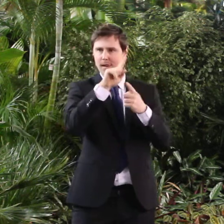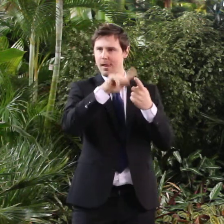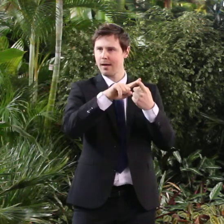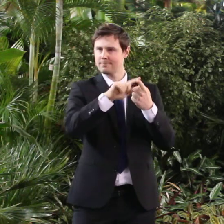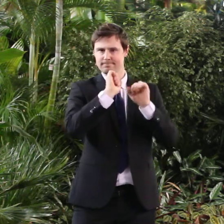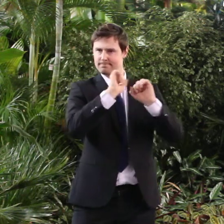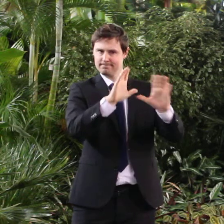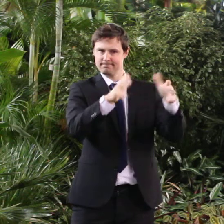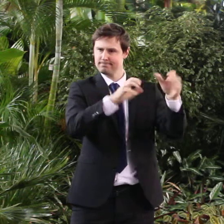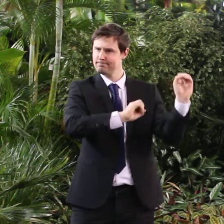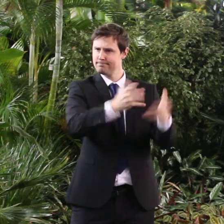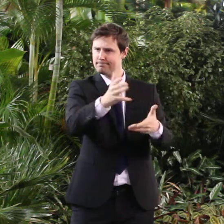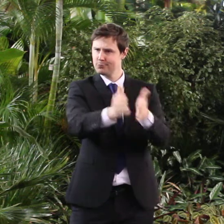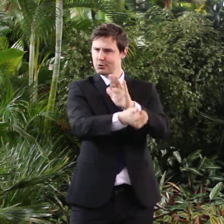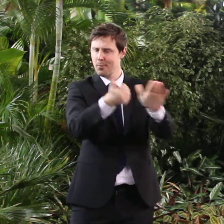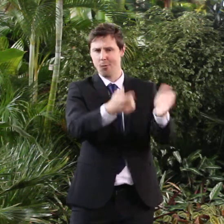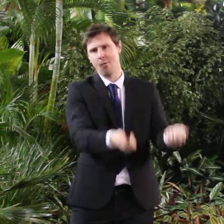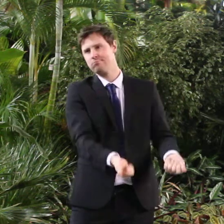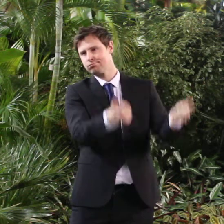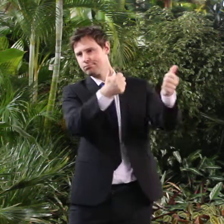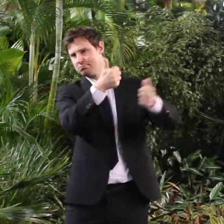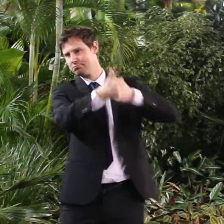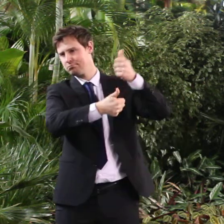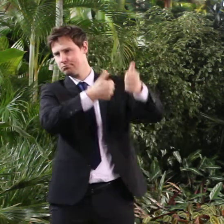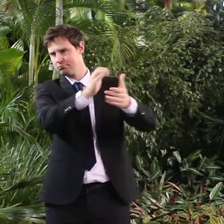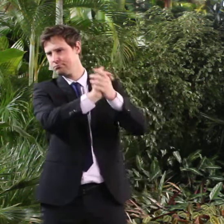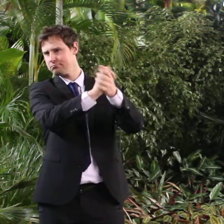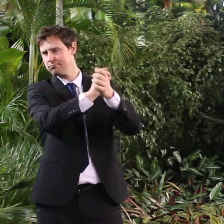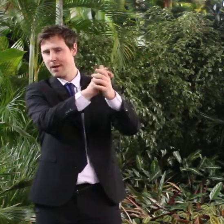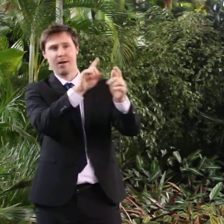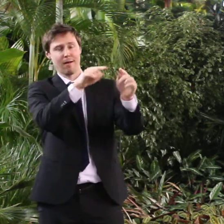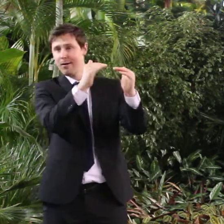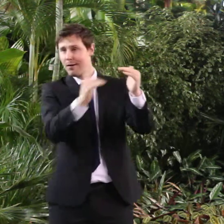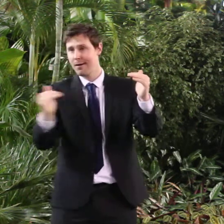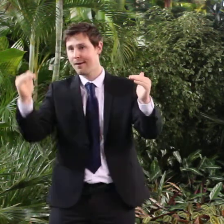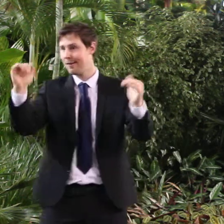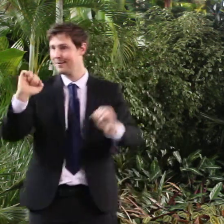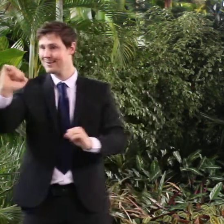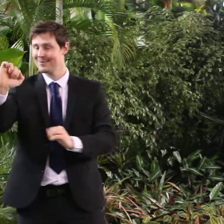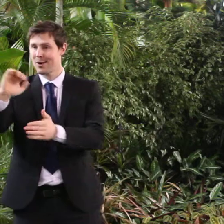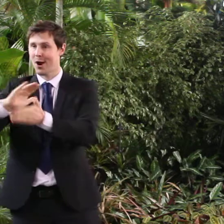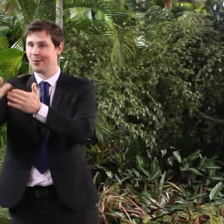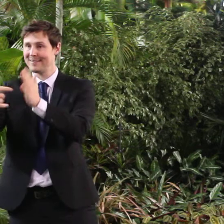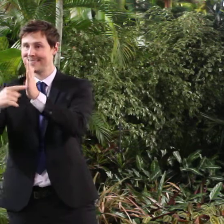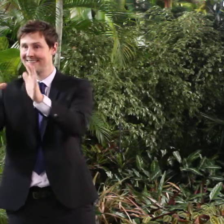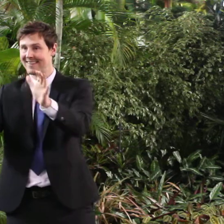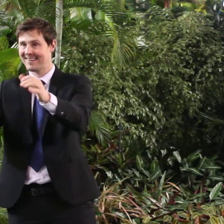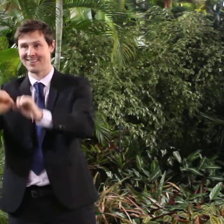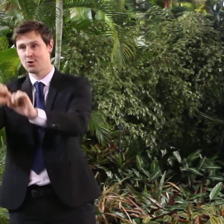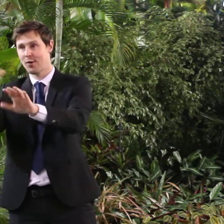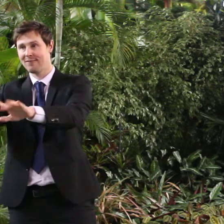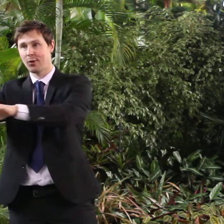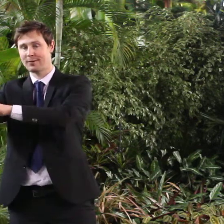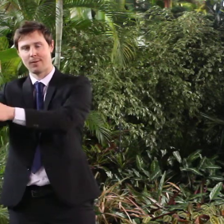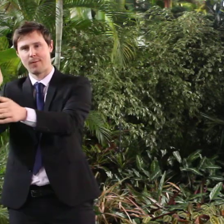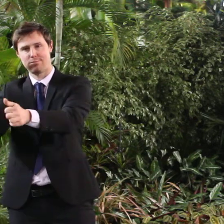programme did a fantastic job and equally the host city volunteers who are people